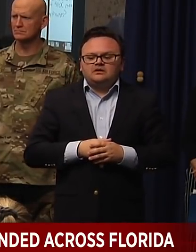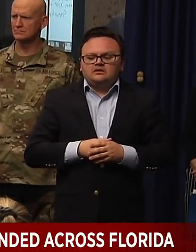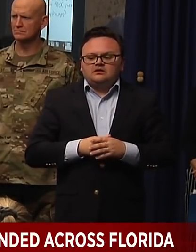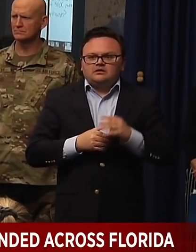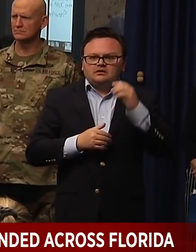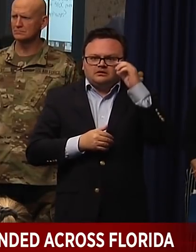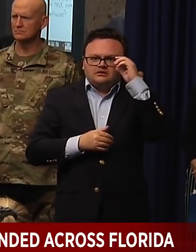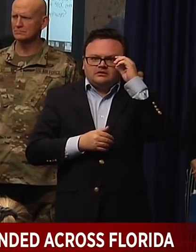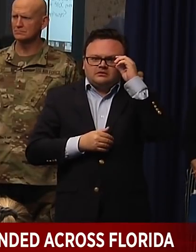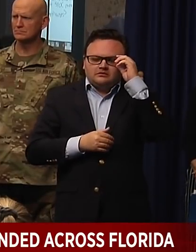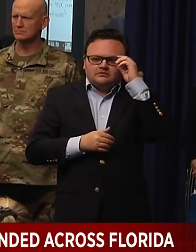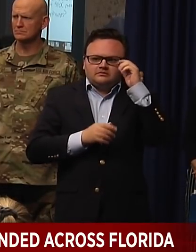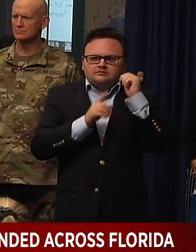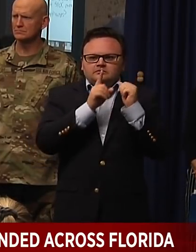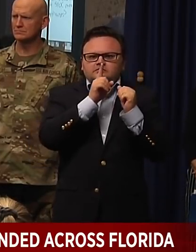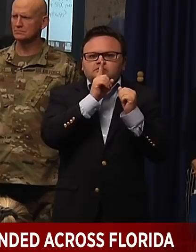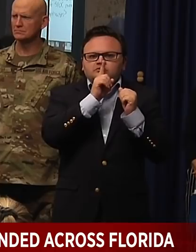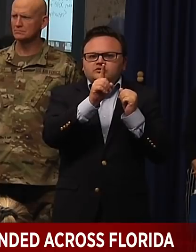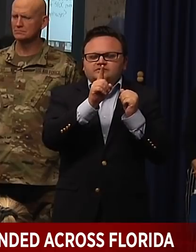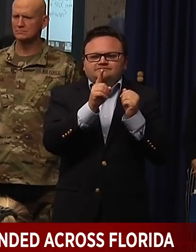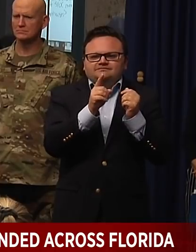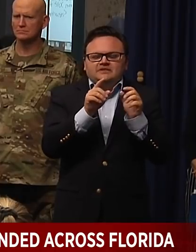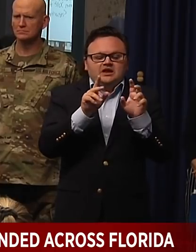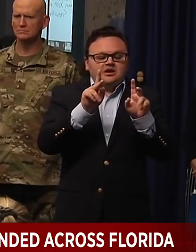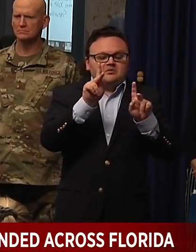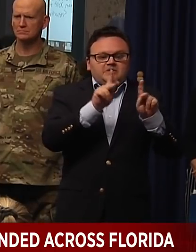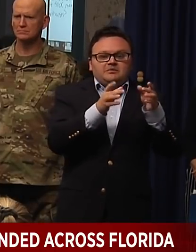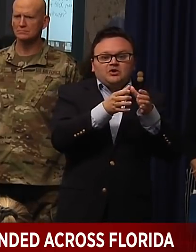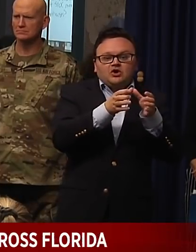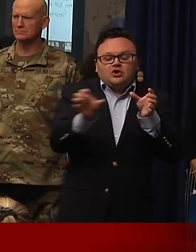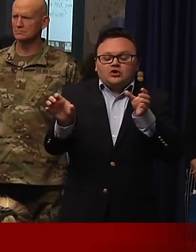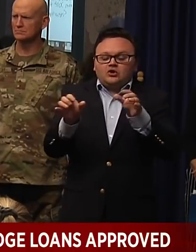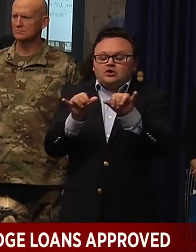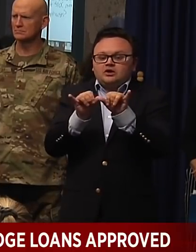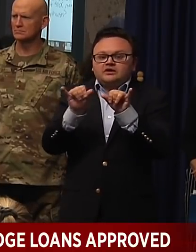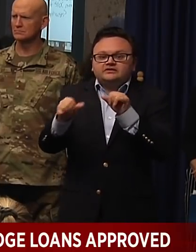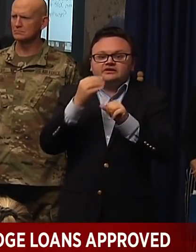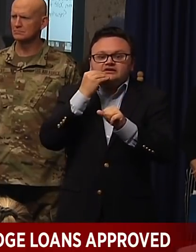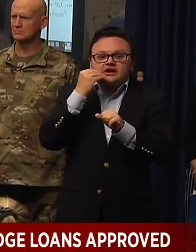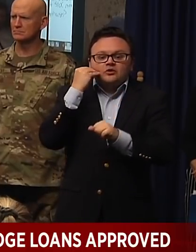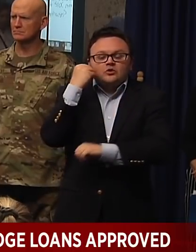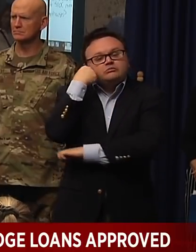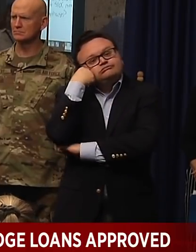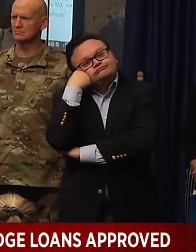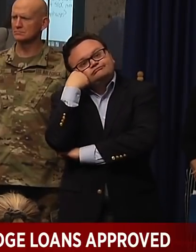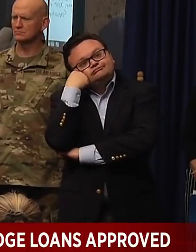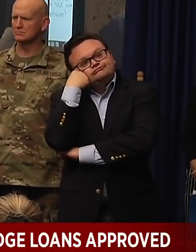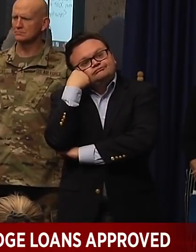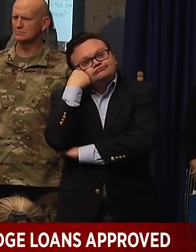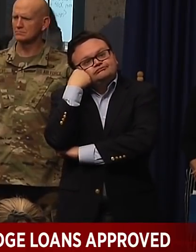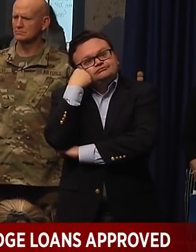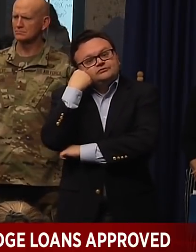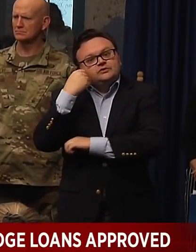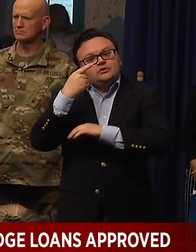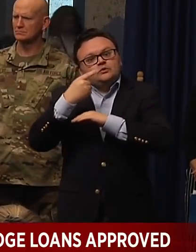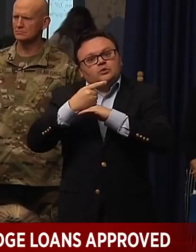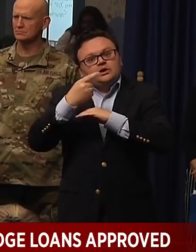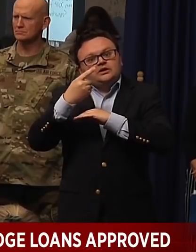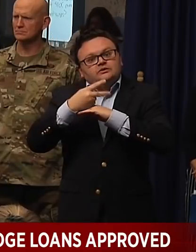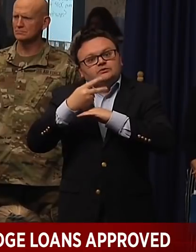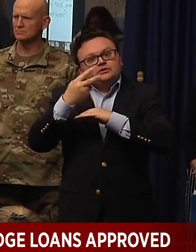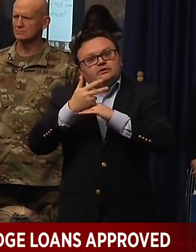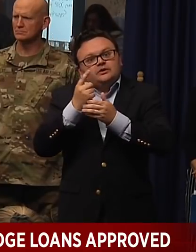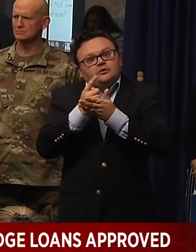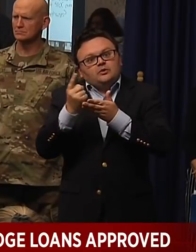duration that the society is going to be able to do it. I mean, that's just the reality. How long? Maybe people could disagree. One of the reasons